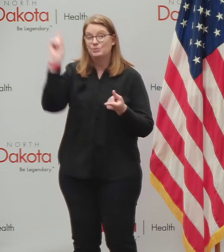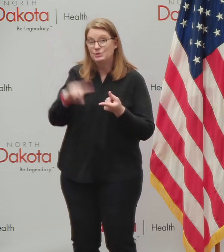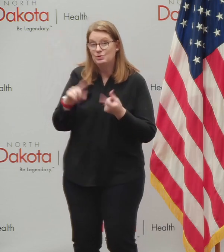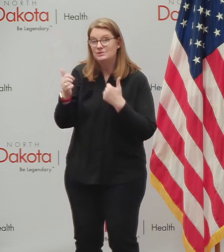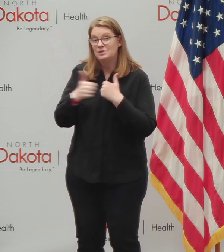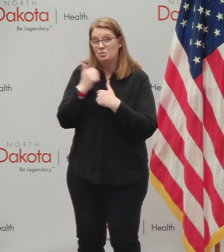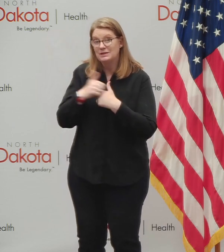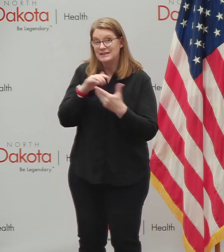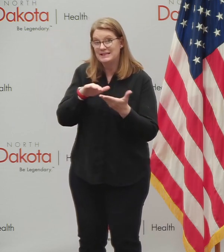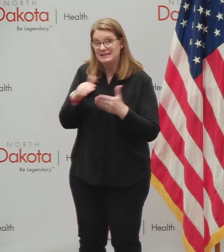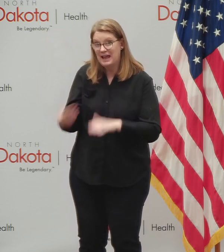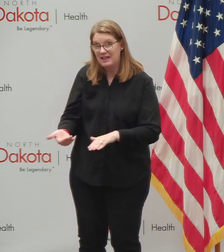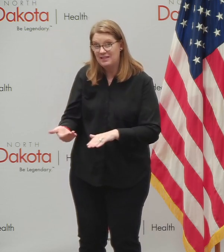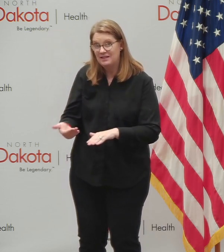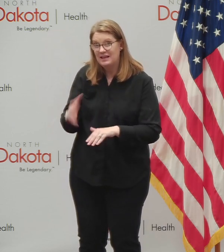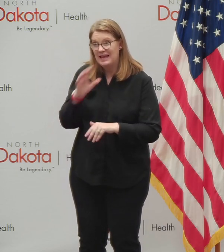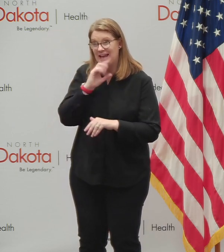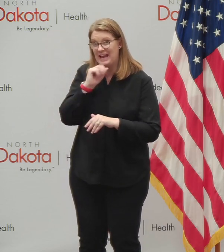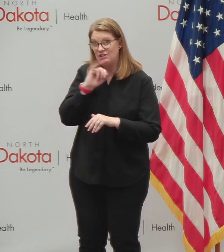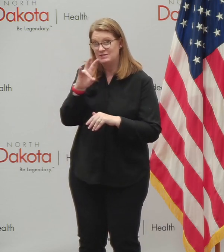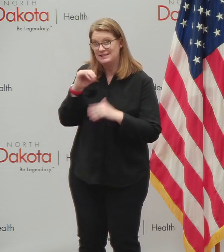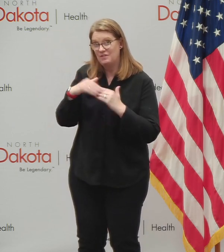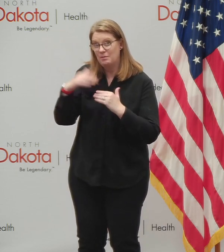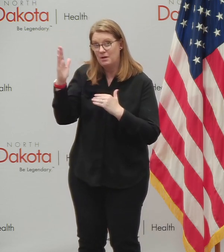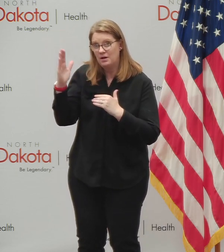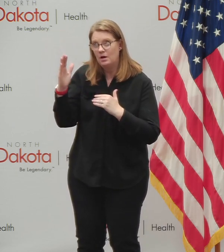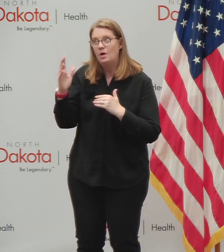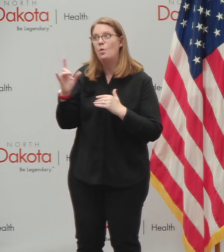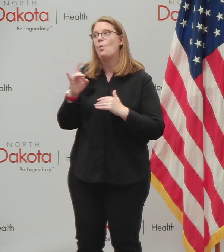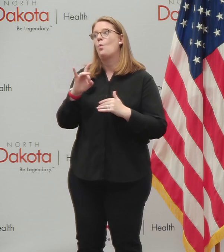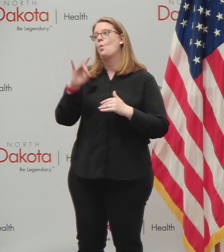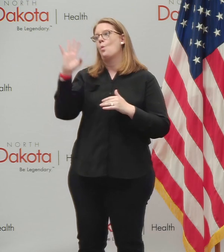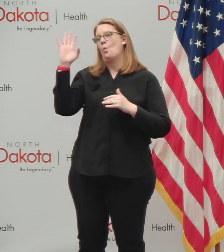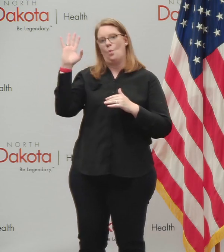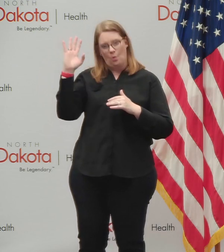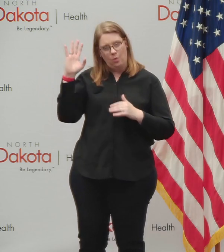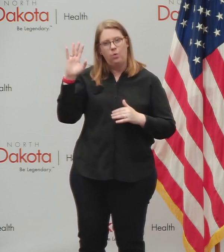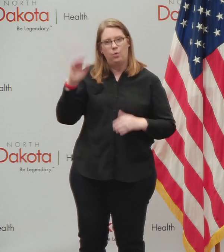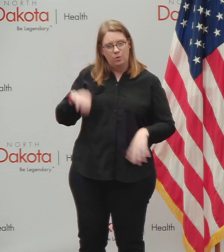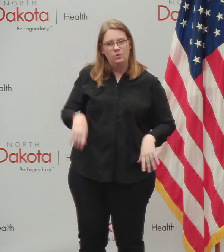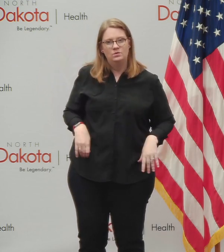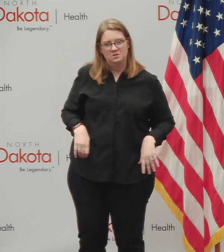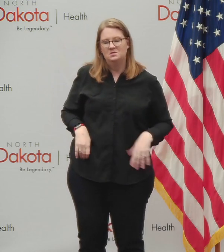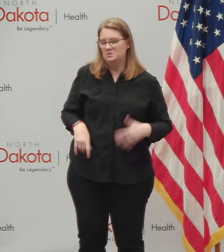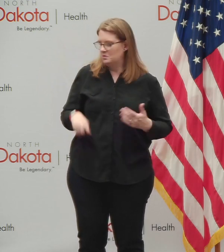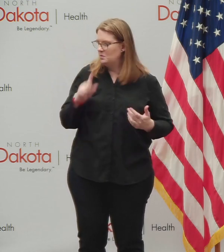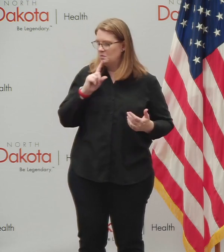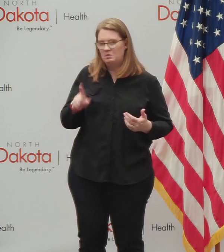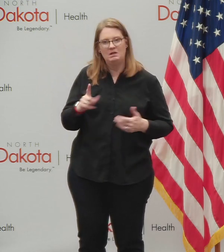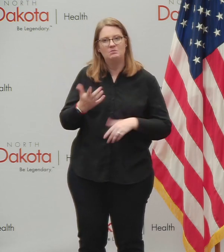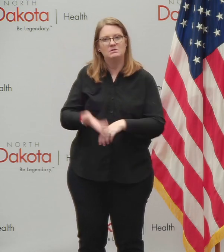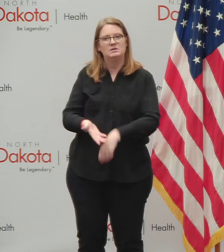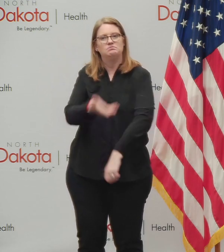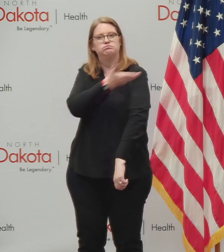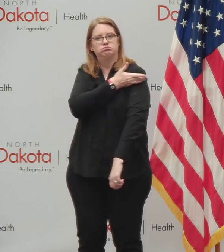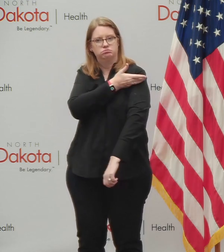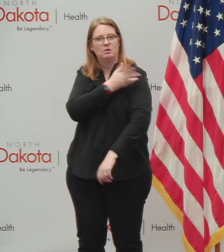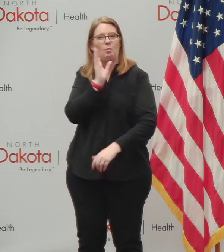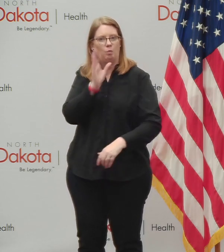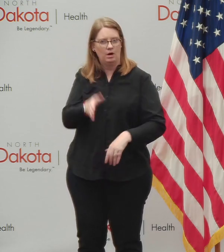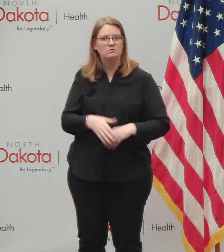over the age of 70, that would be a, just a gigantic game changer in what we were doing as a country. And so there is, uh, again,